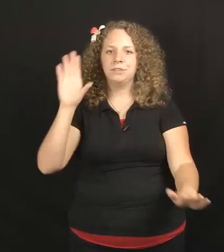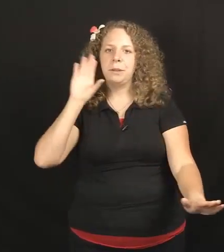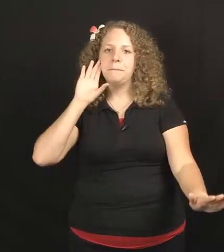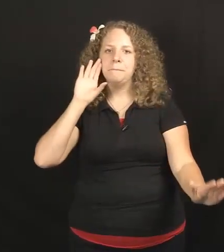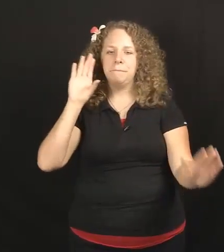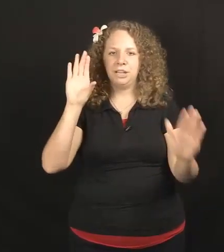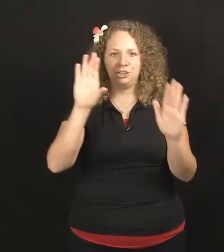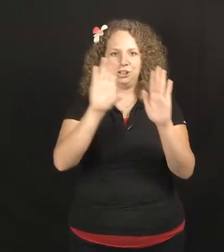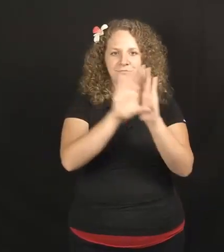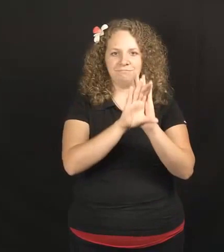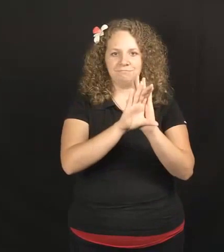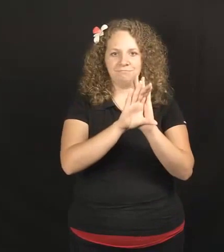Picture